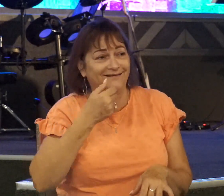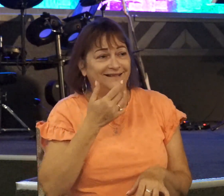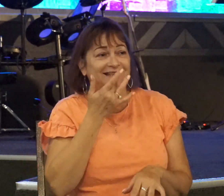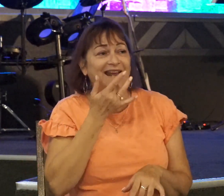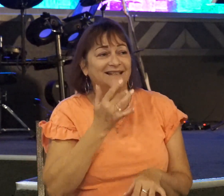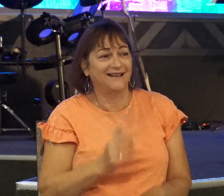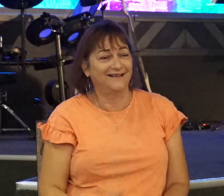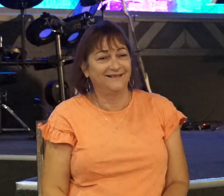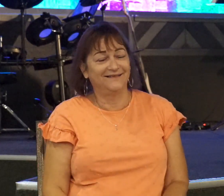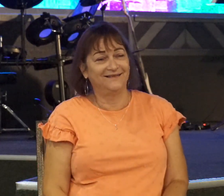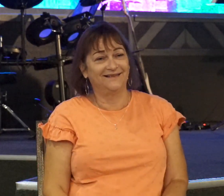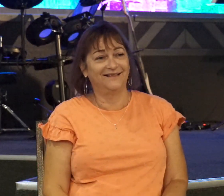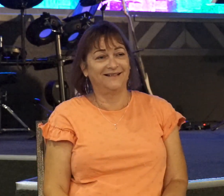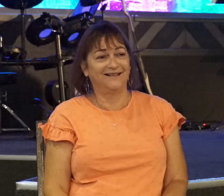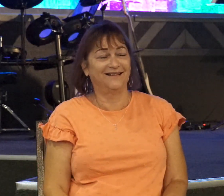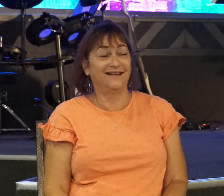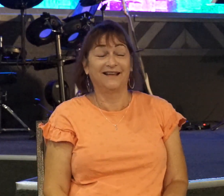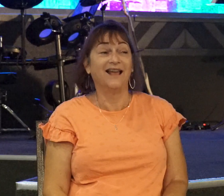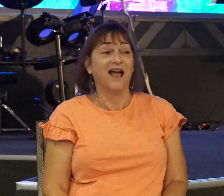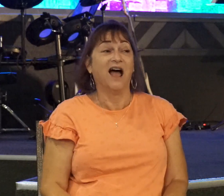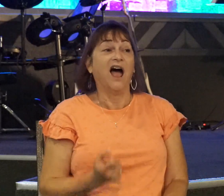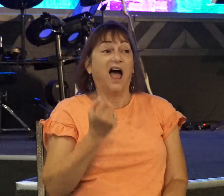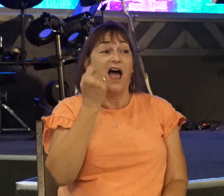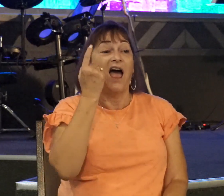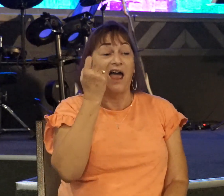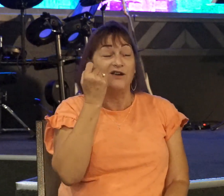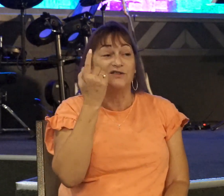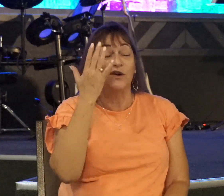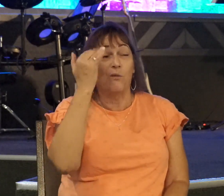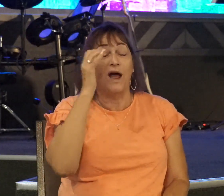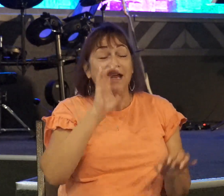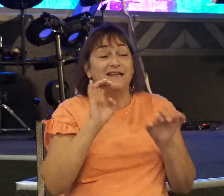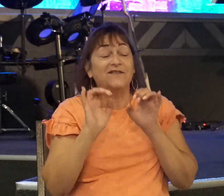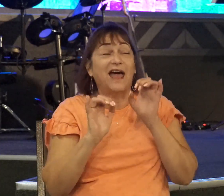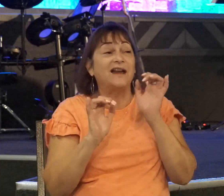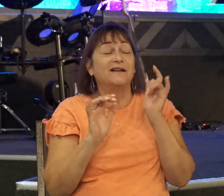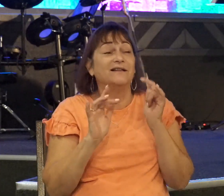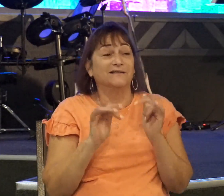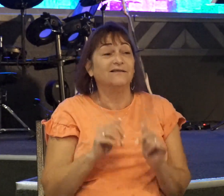Like, I understood why Samson did that. You know, why he reached in that lion's carcass, you know.